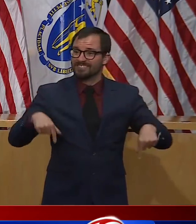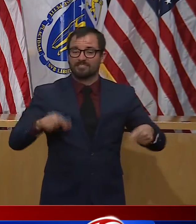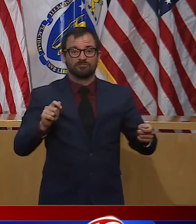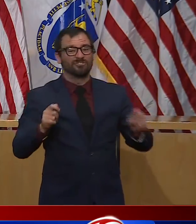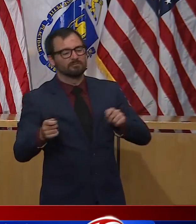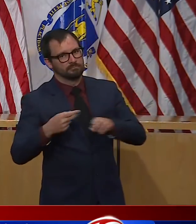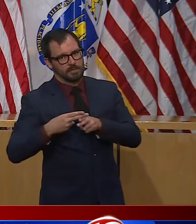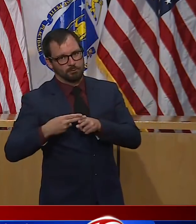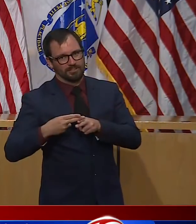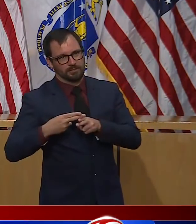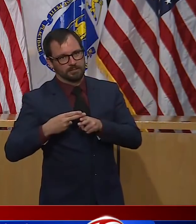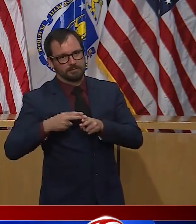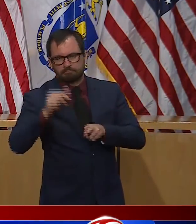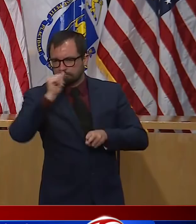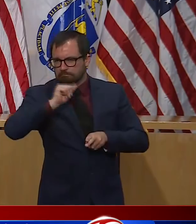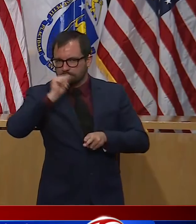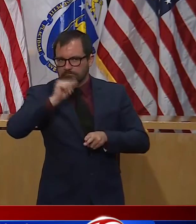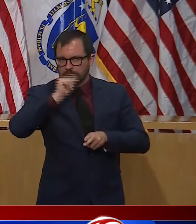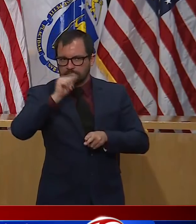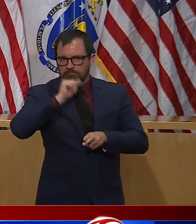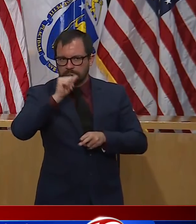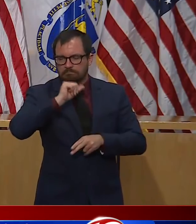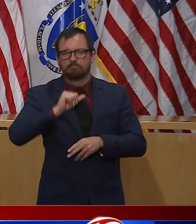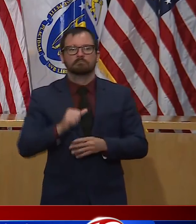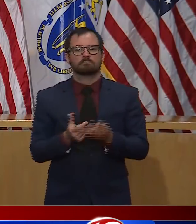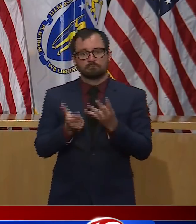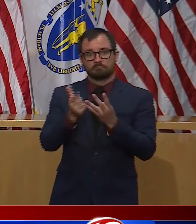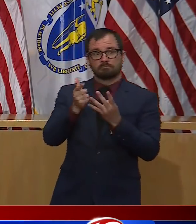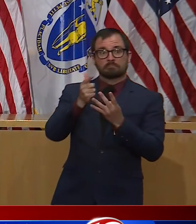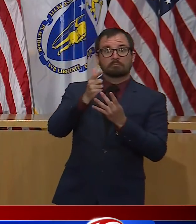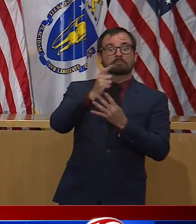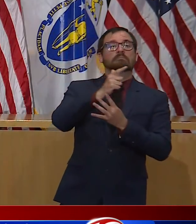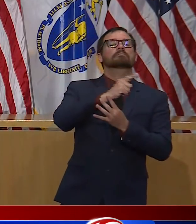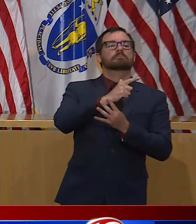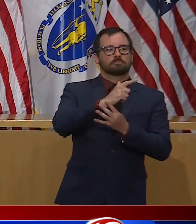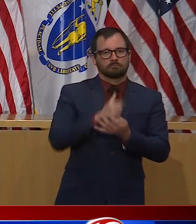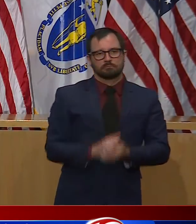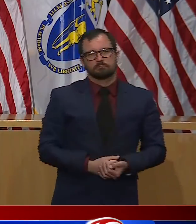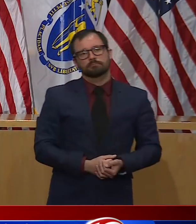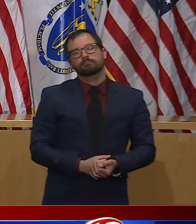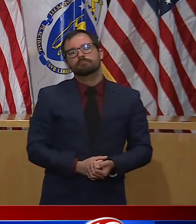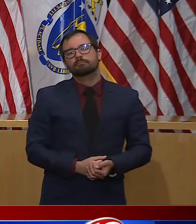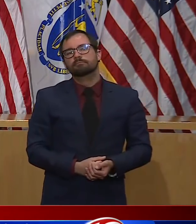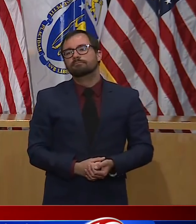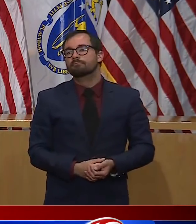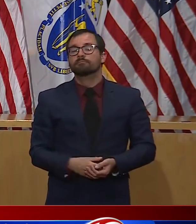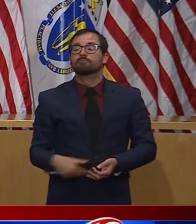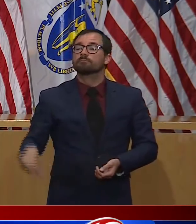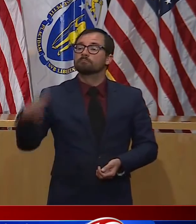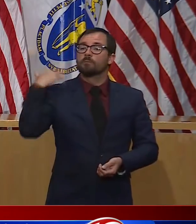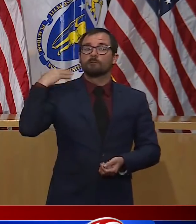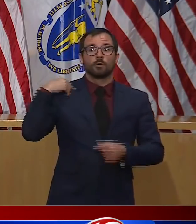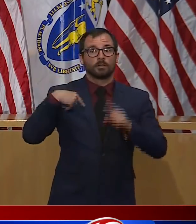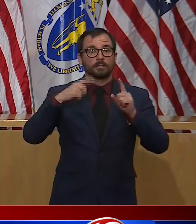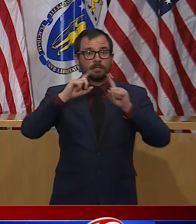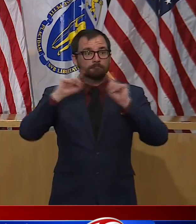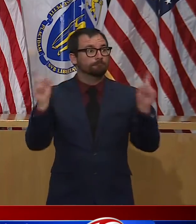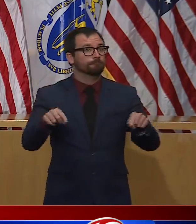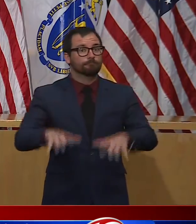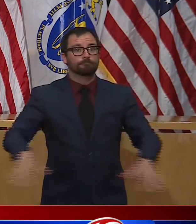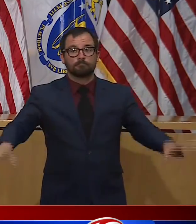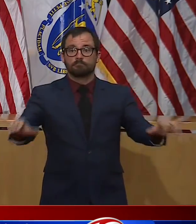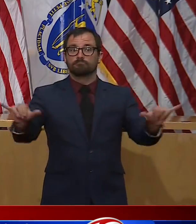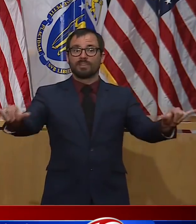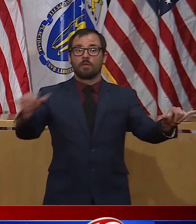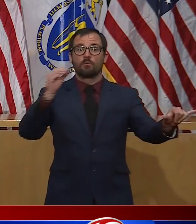reopening process. The new Safer at Home advisory instructs everyone to stay home unless they're headed to a newly